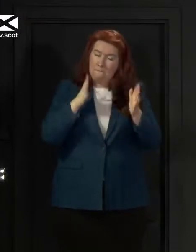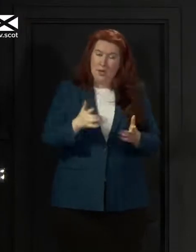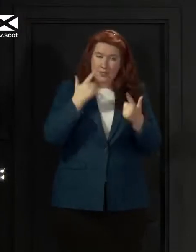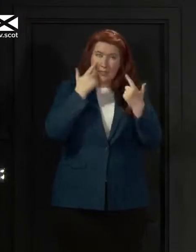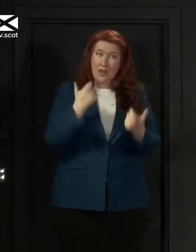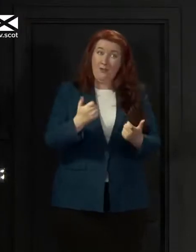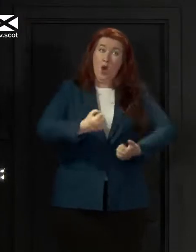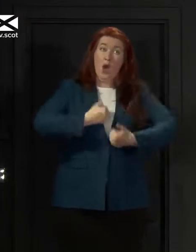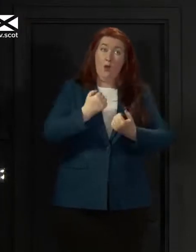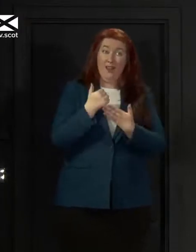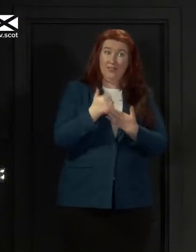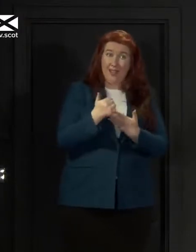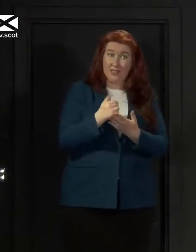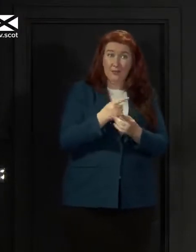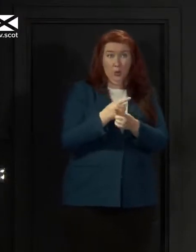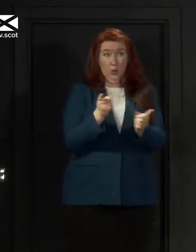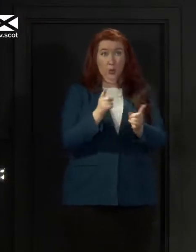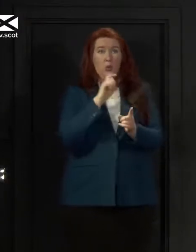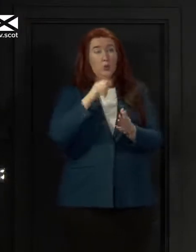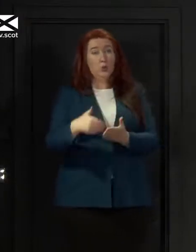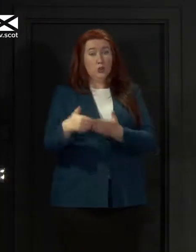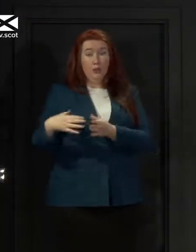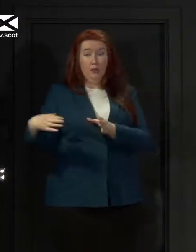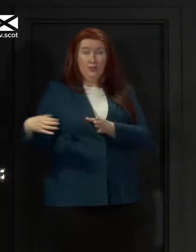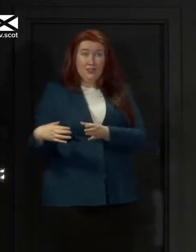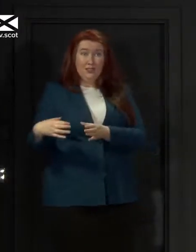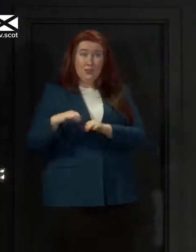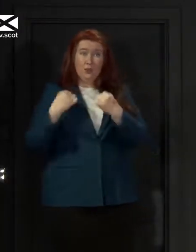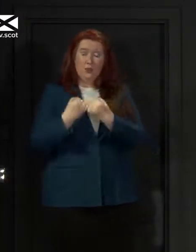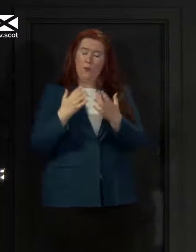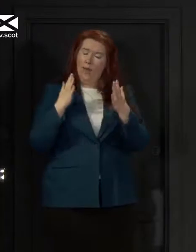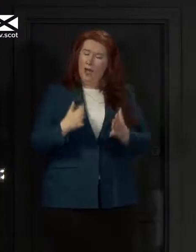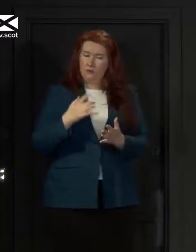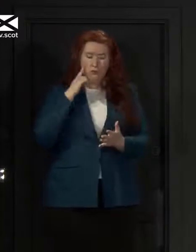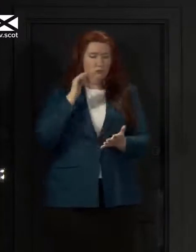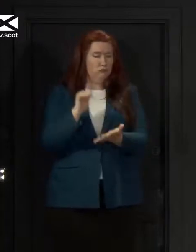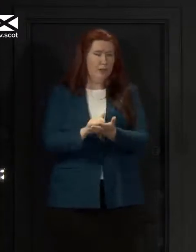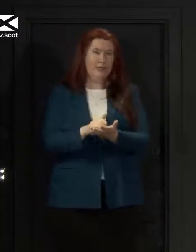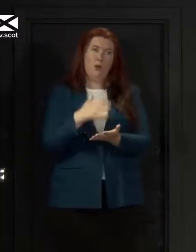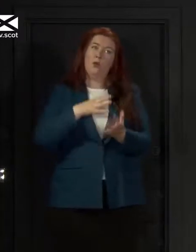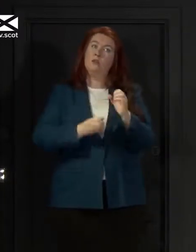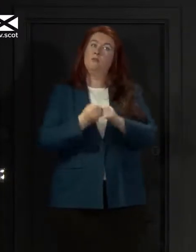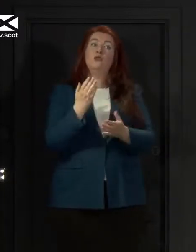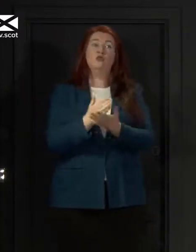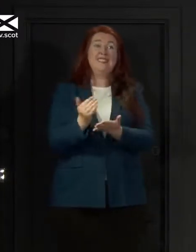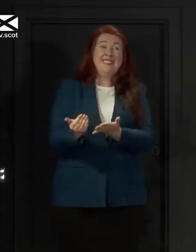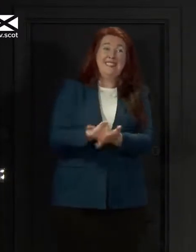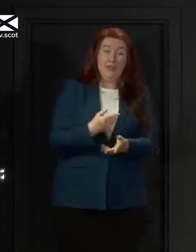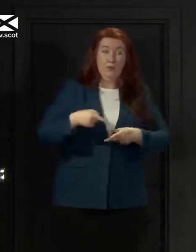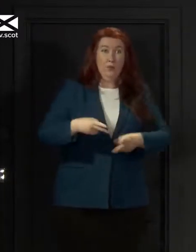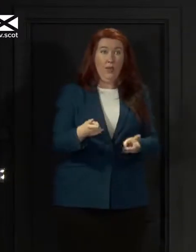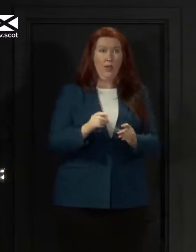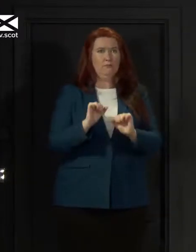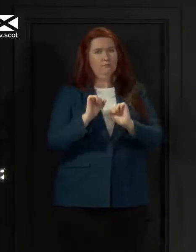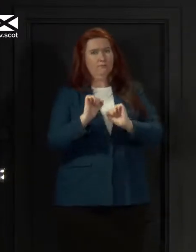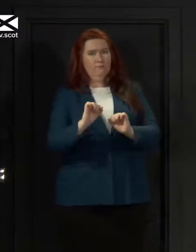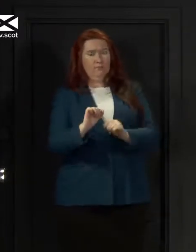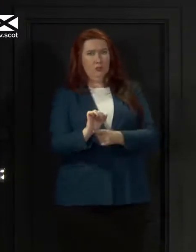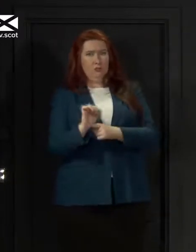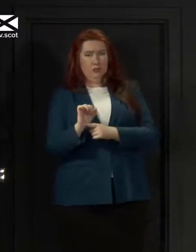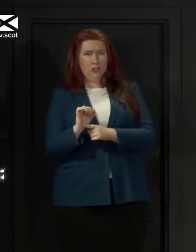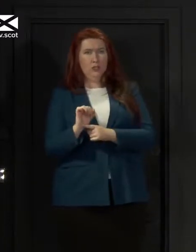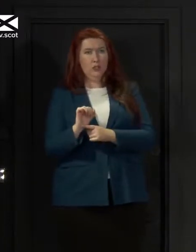our advice right for you as we work through how we can safely ease the restrictions you face and what you can do